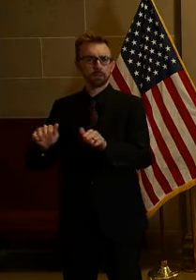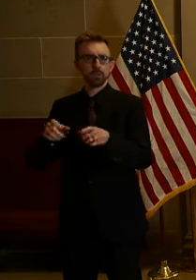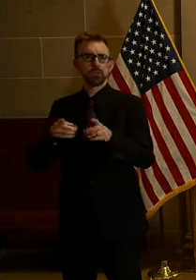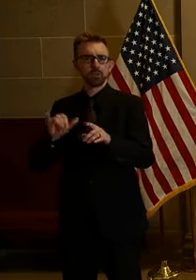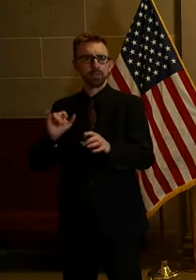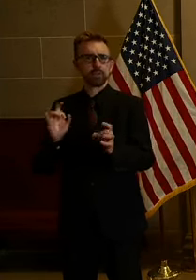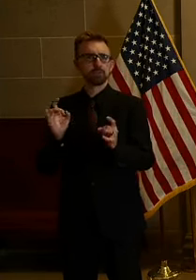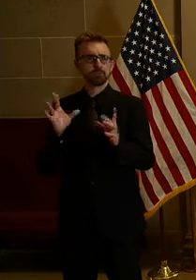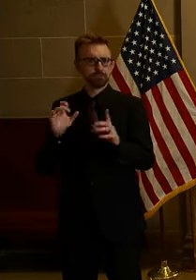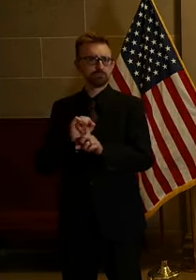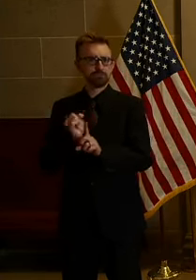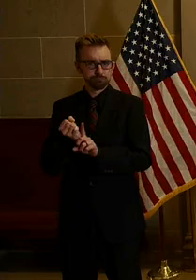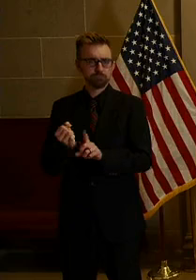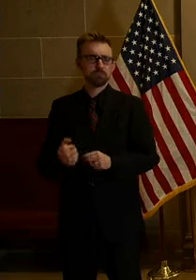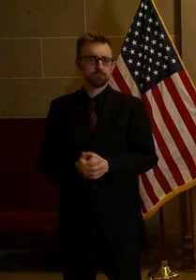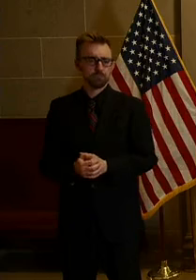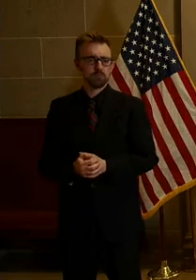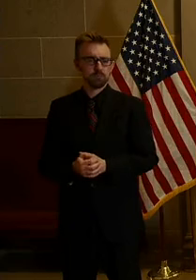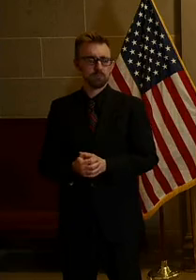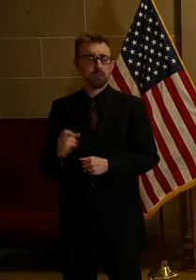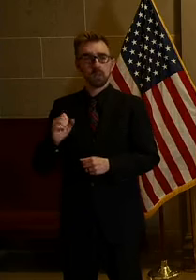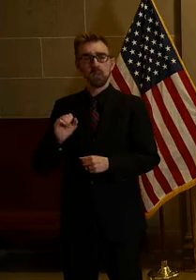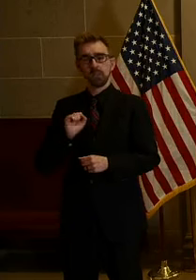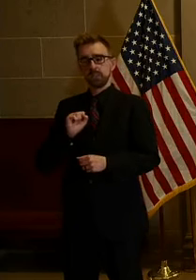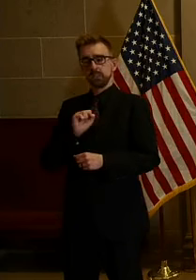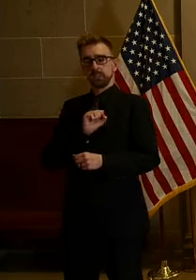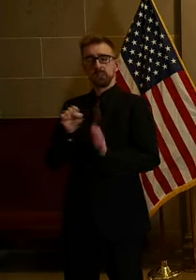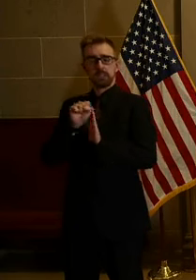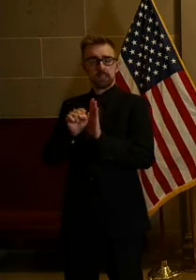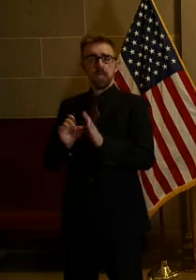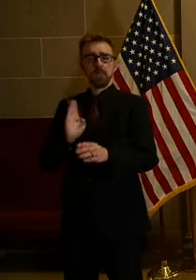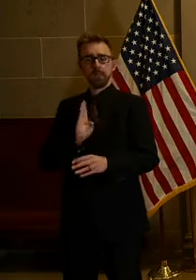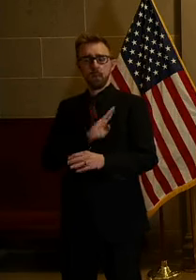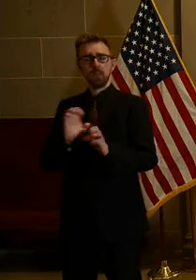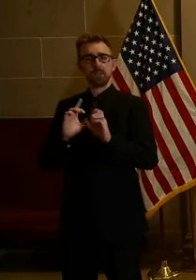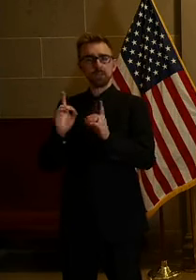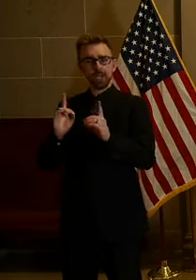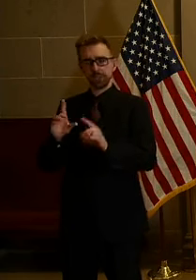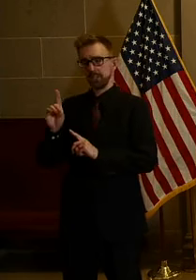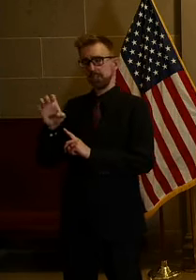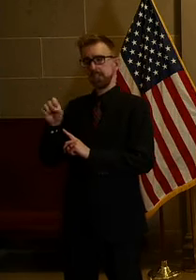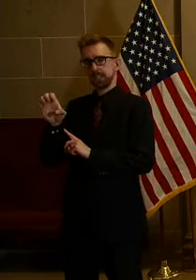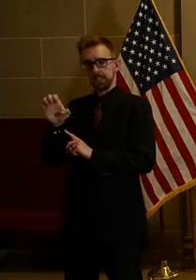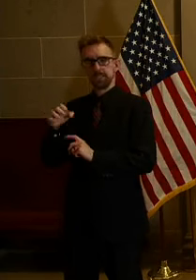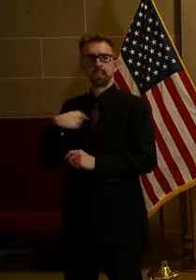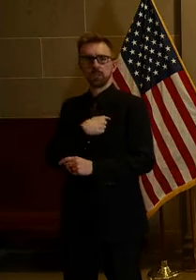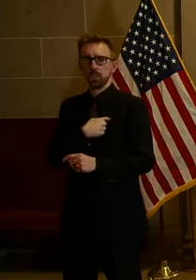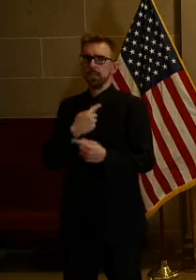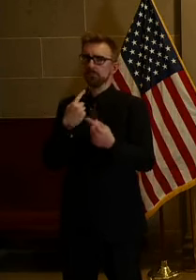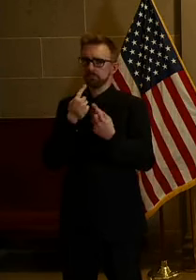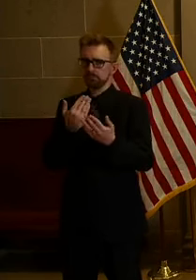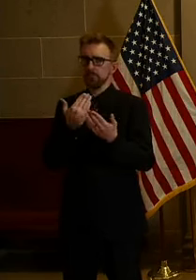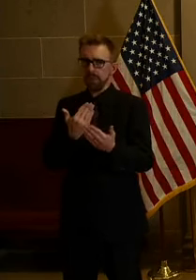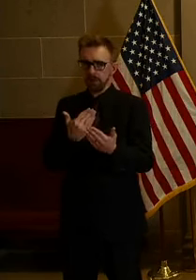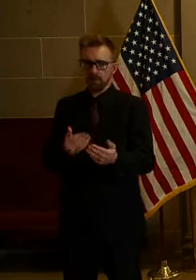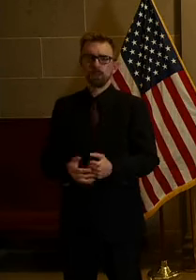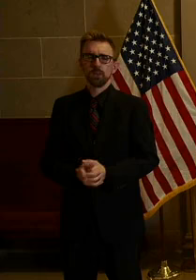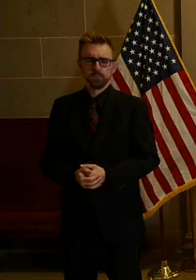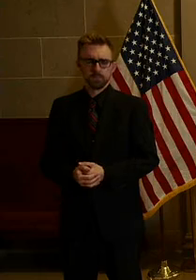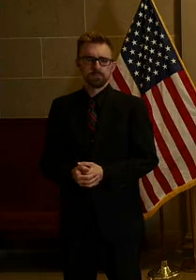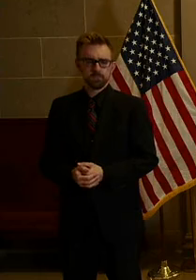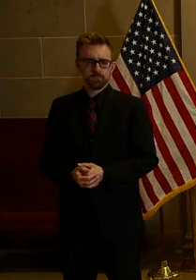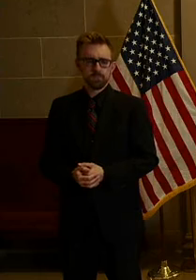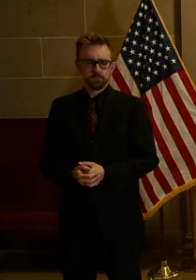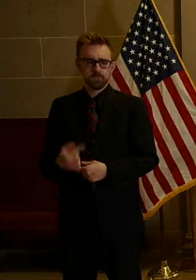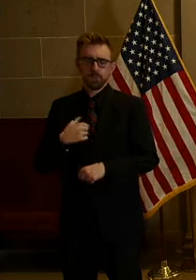times. On behalf of the State Board of Education and the Department of Elementary and Secondary Education, we say thank you. We're working